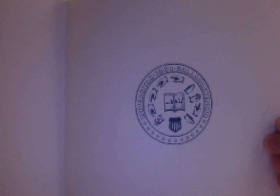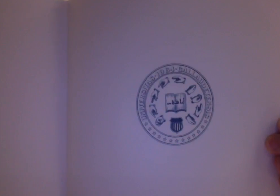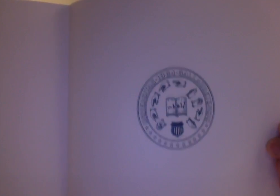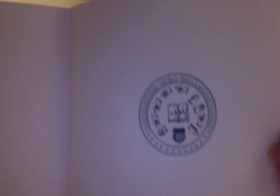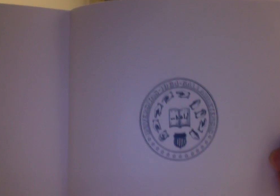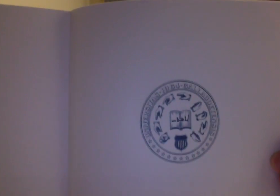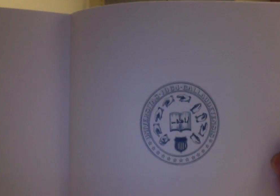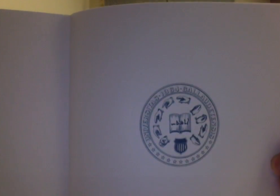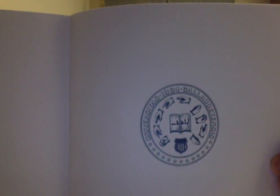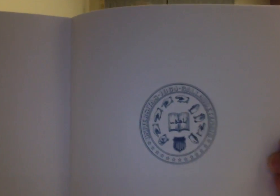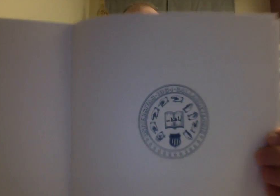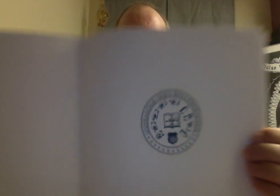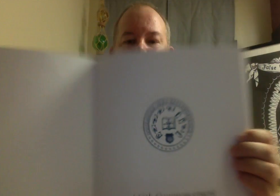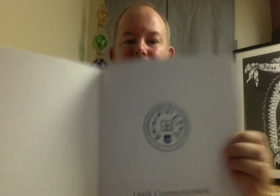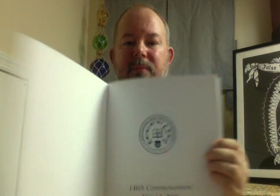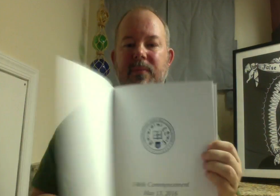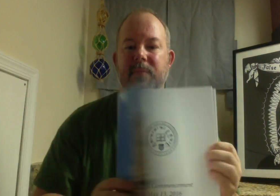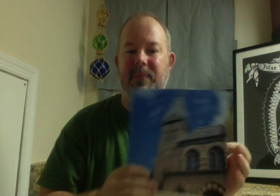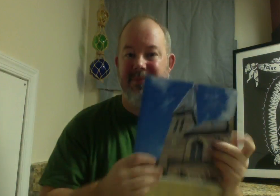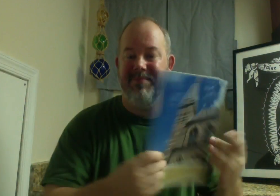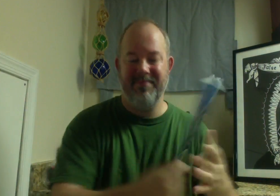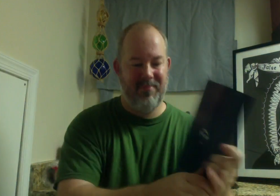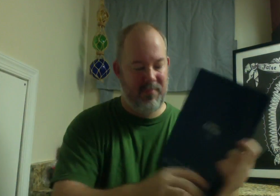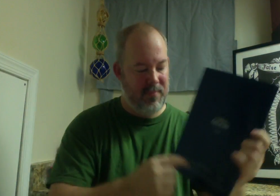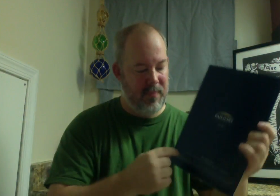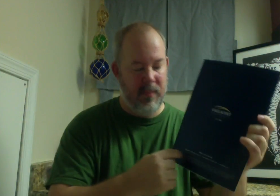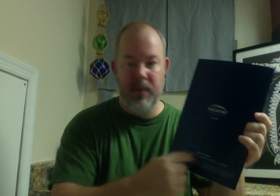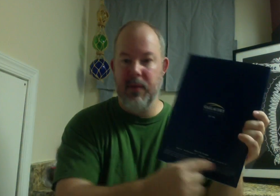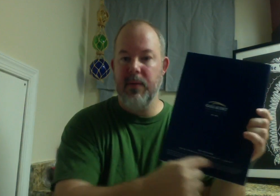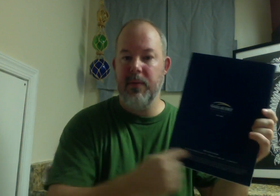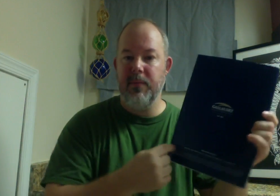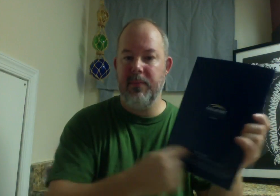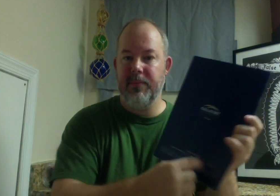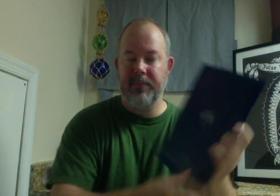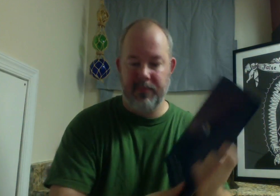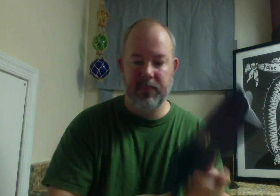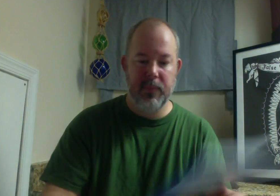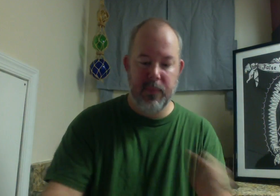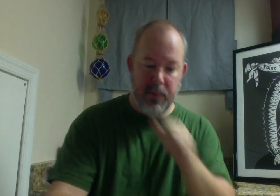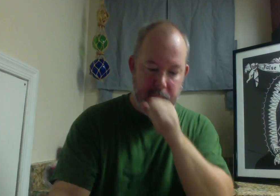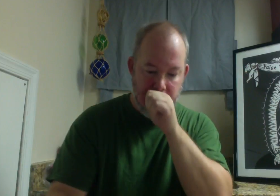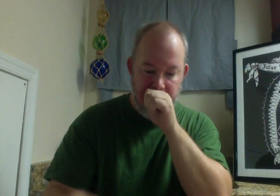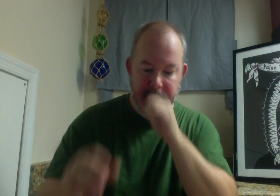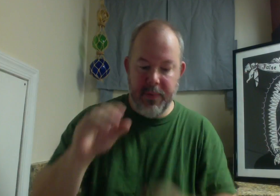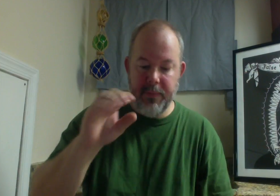on I don't I